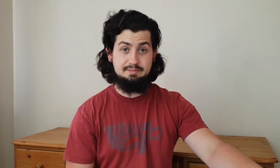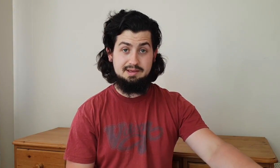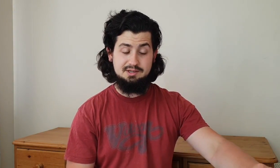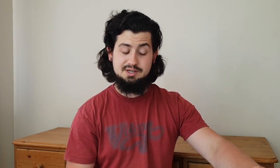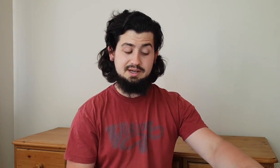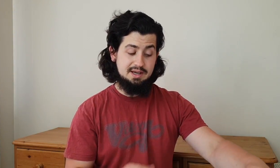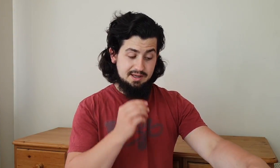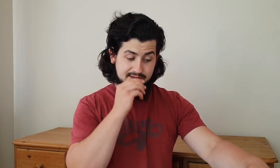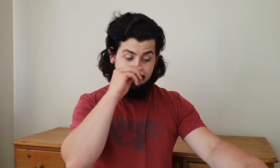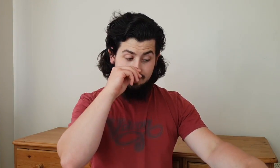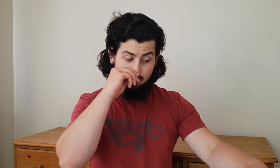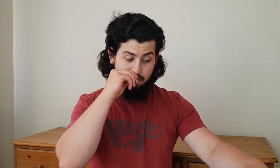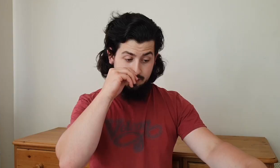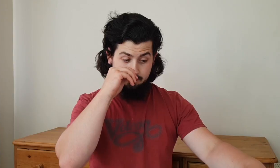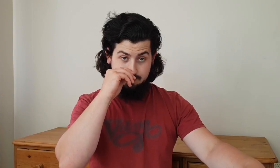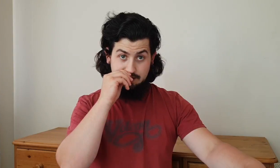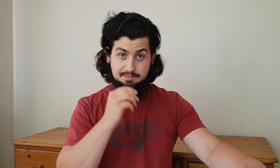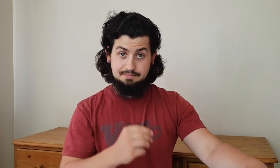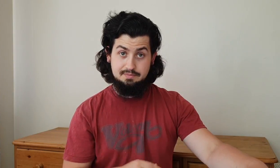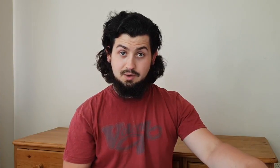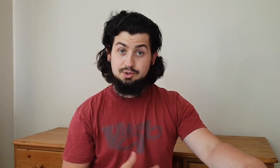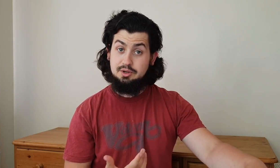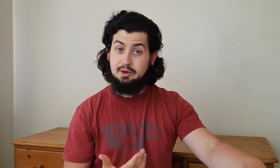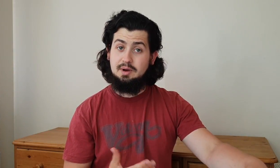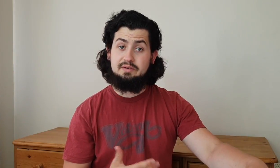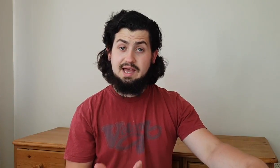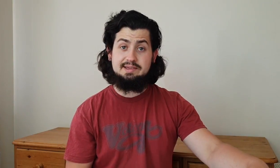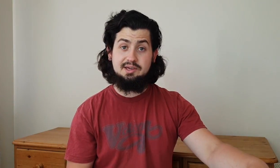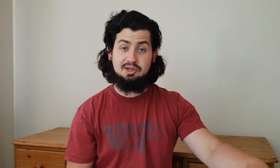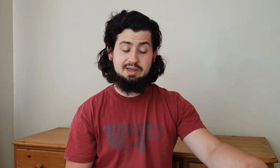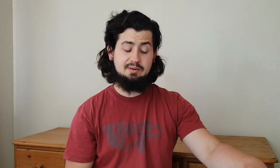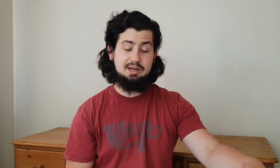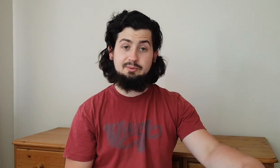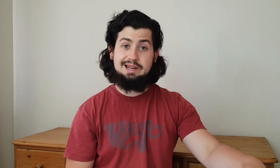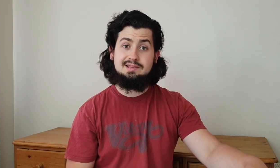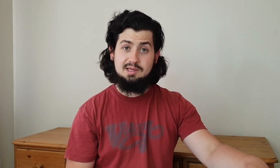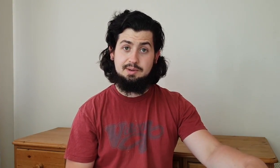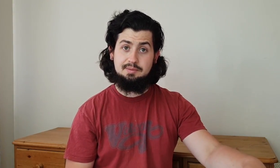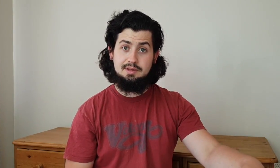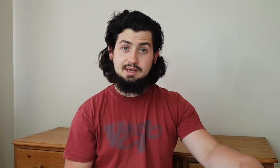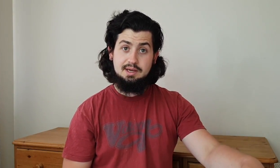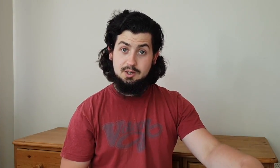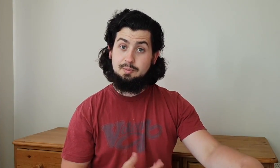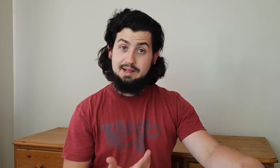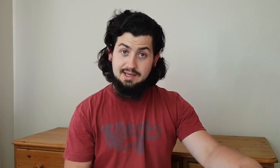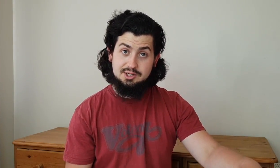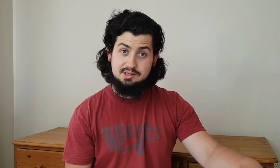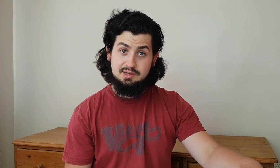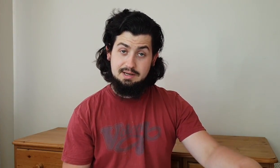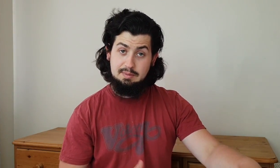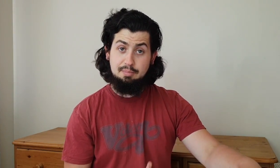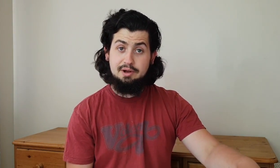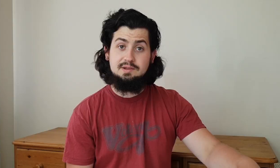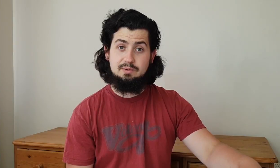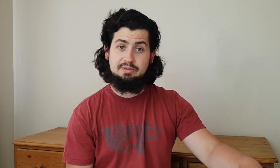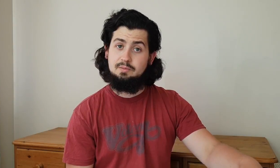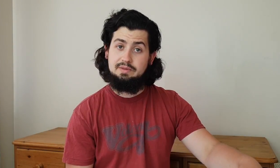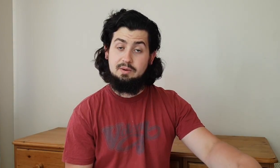messenger sallallahu alayhi wasallam he would do that part of his etiquette that when he would listen to people he would pay attention to them and he'd be present with them when they